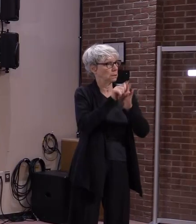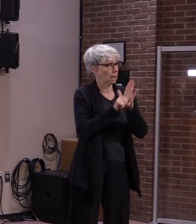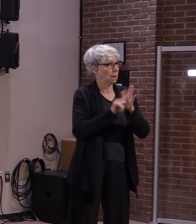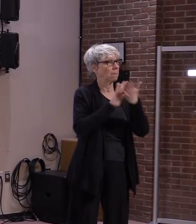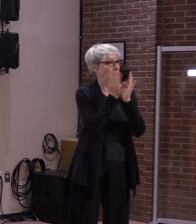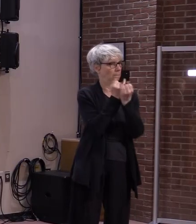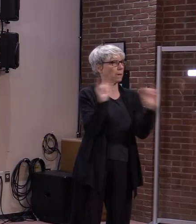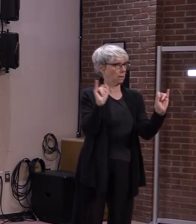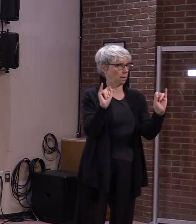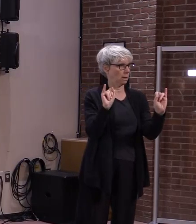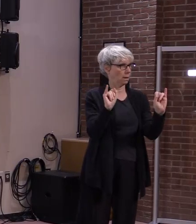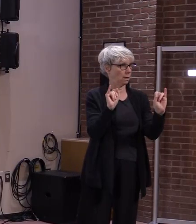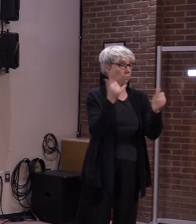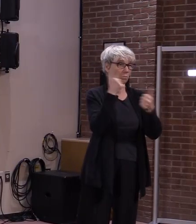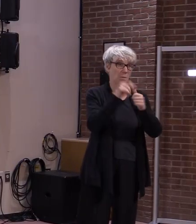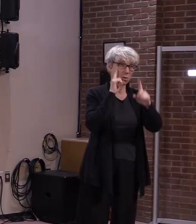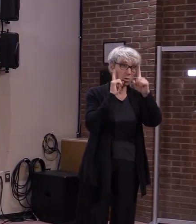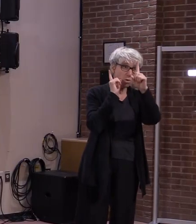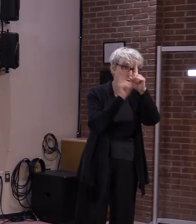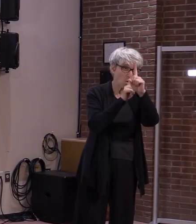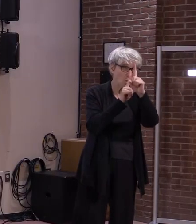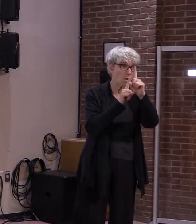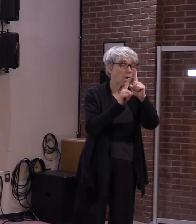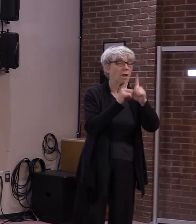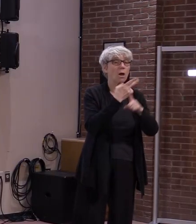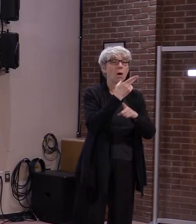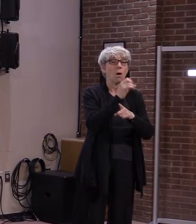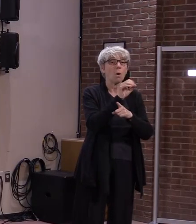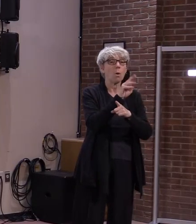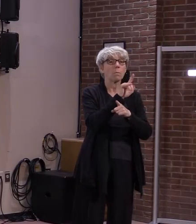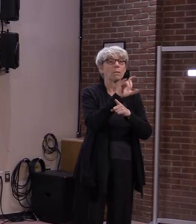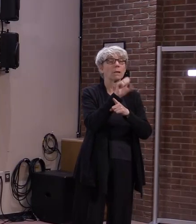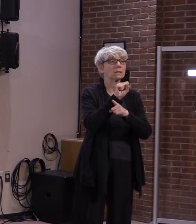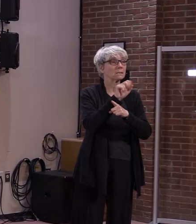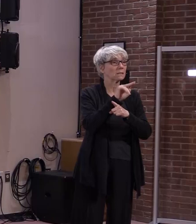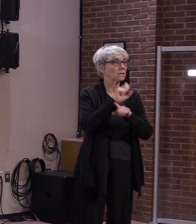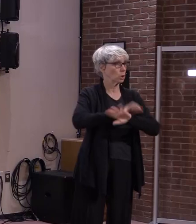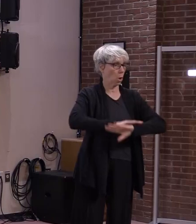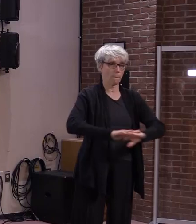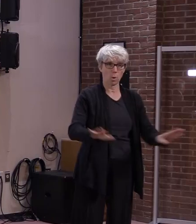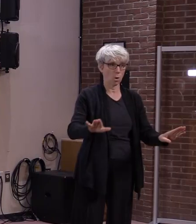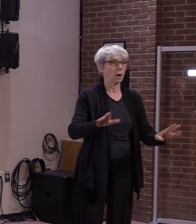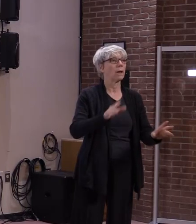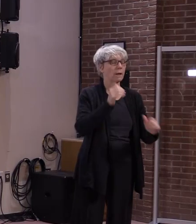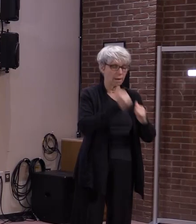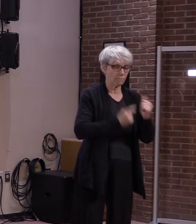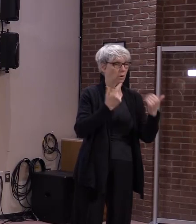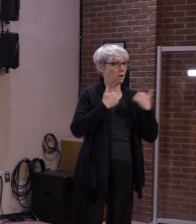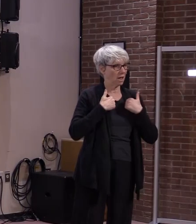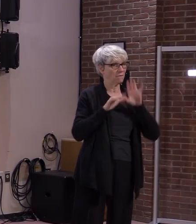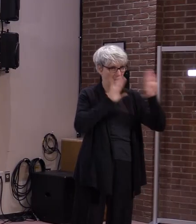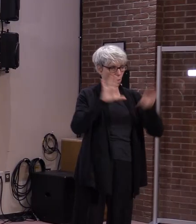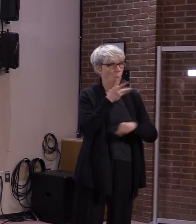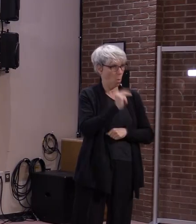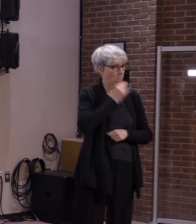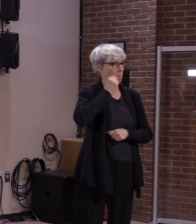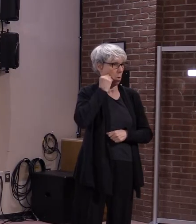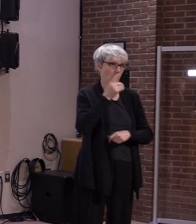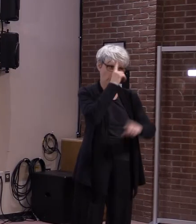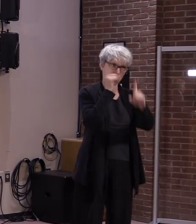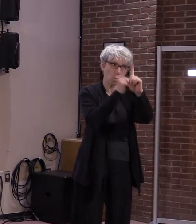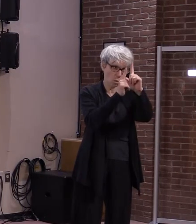permanent housing. And as the governor has mentioned and as he has proposed and as the legislature has put into the budget, we have